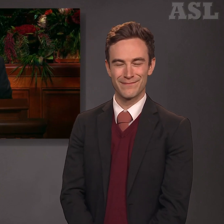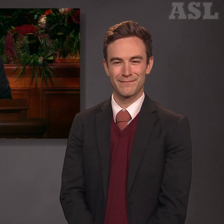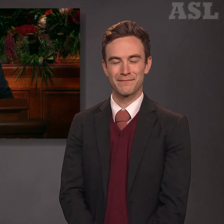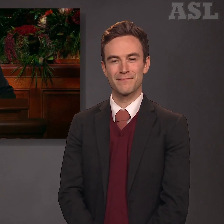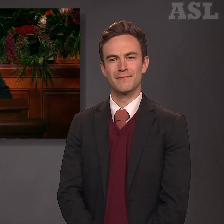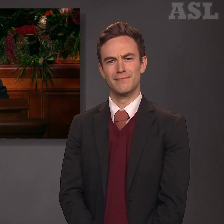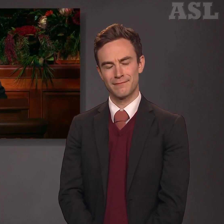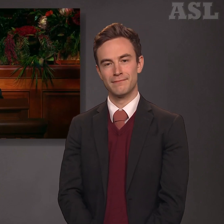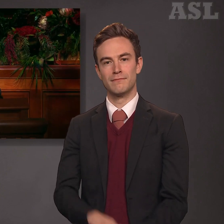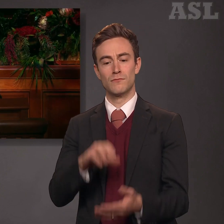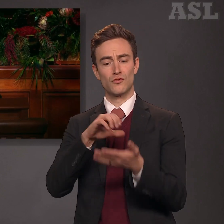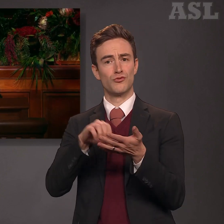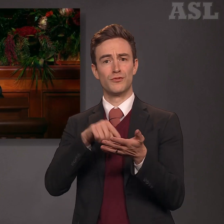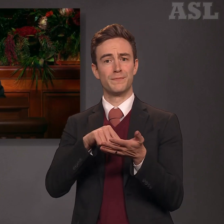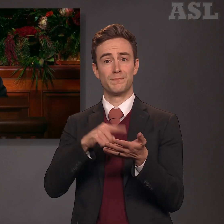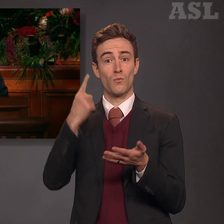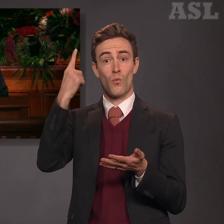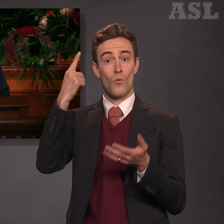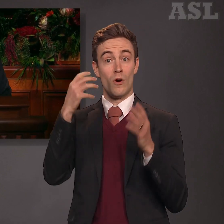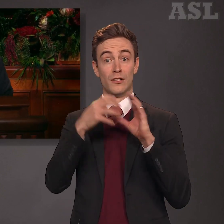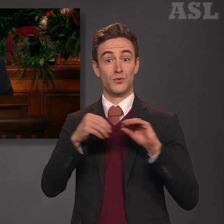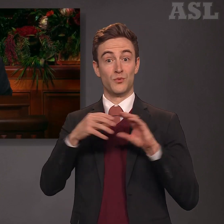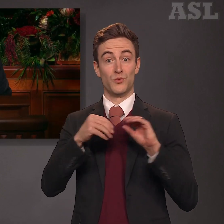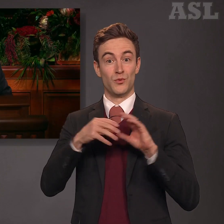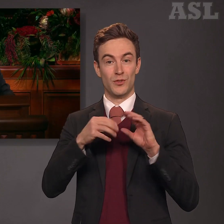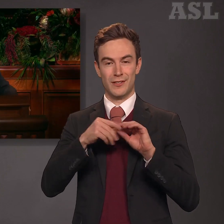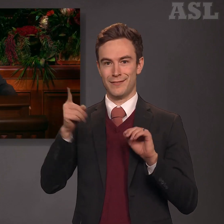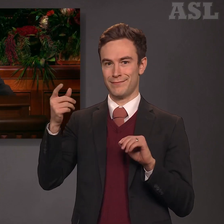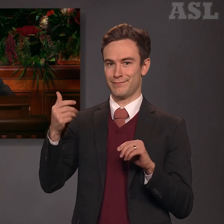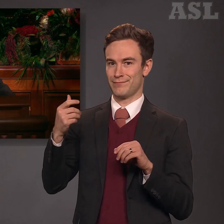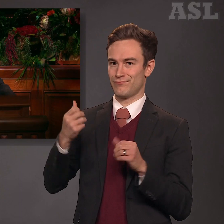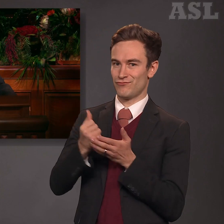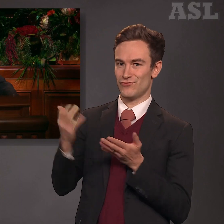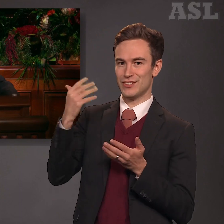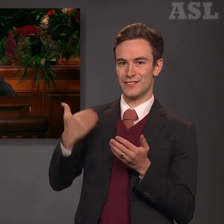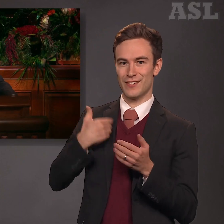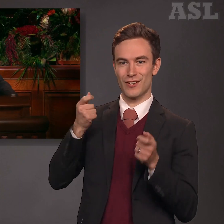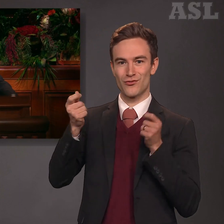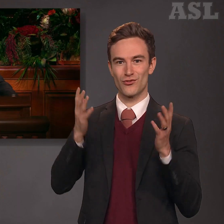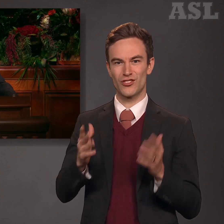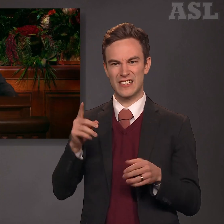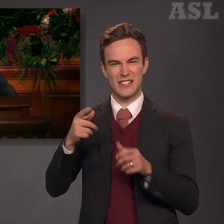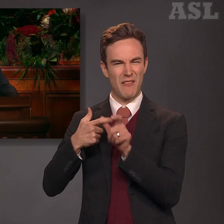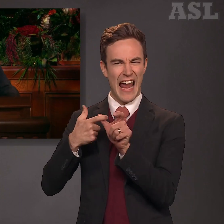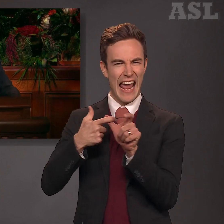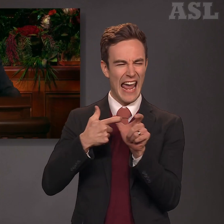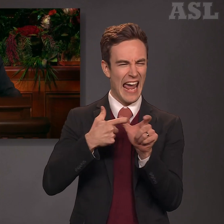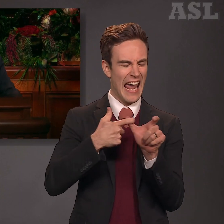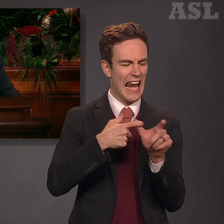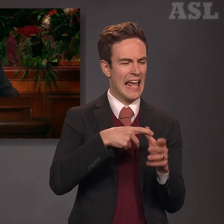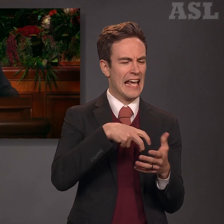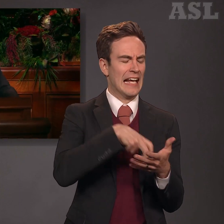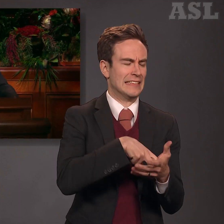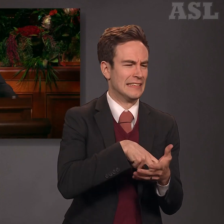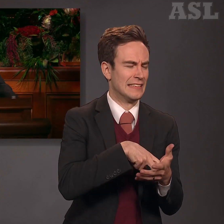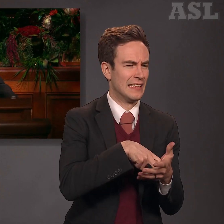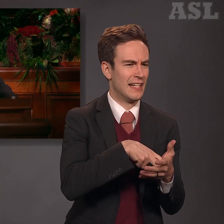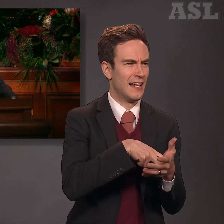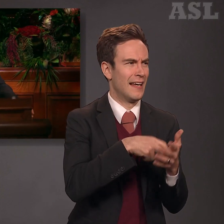The scriptures speak of a rich young ruler who ran to Jesus, knelt at his feet, and with